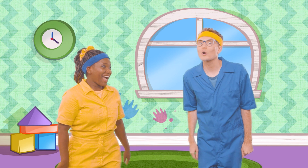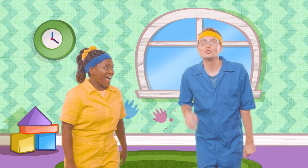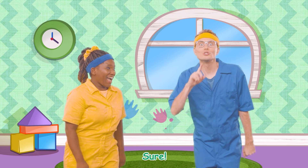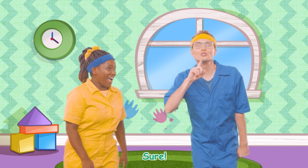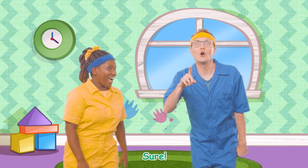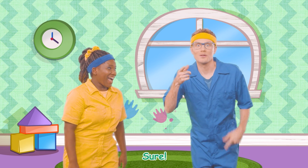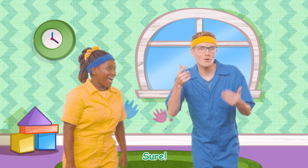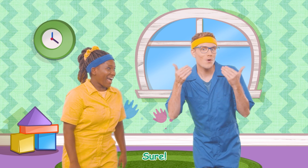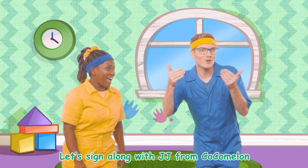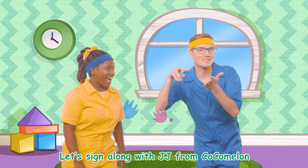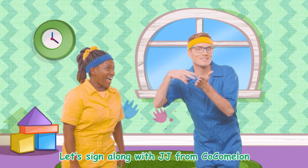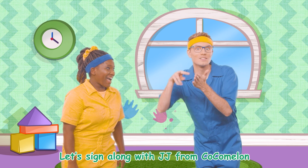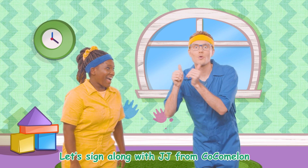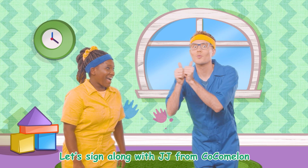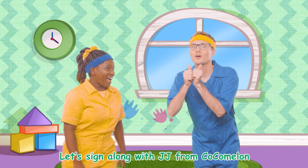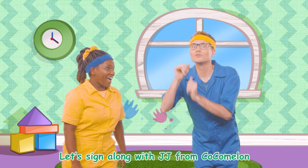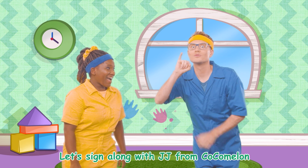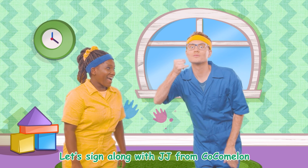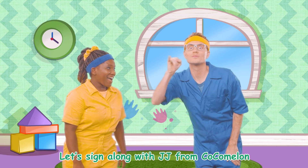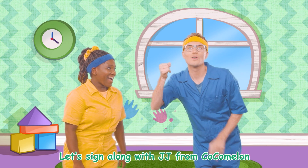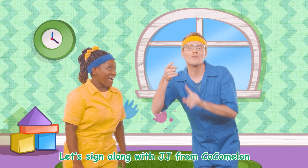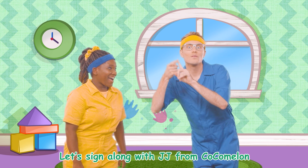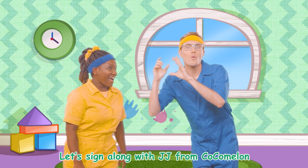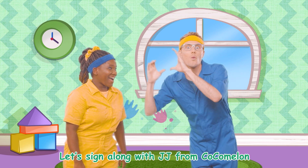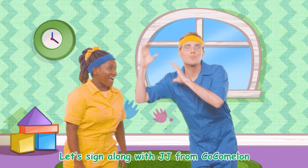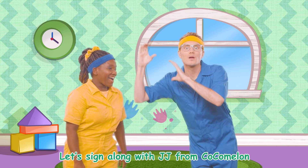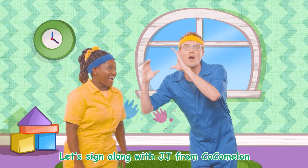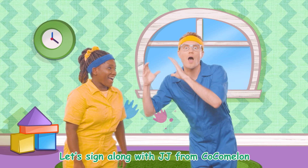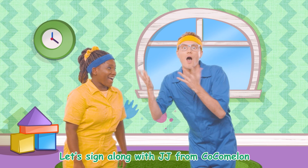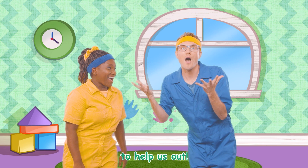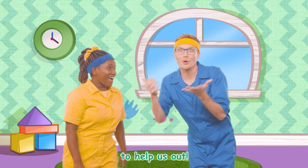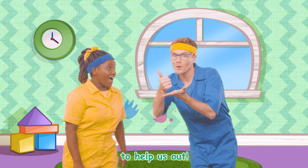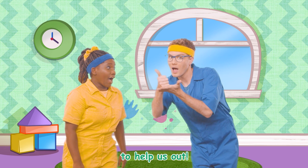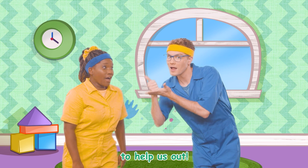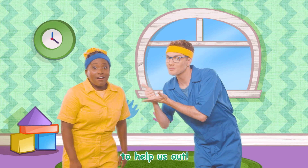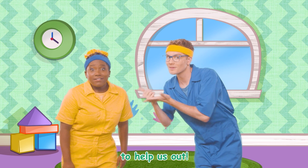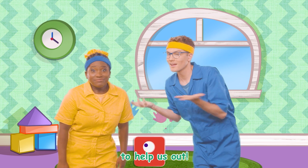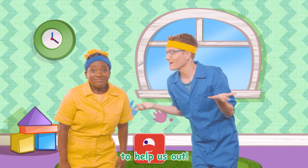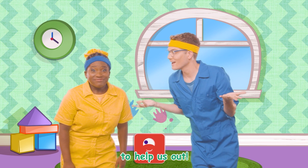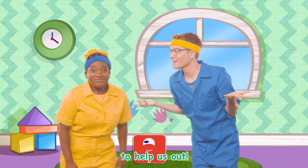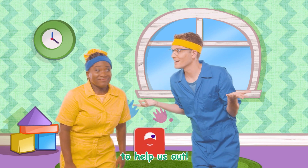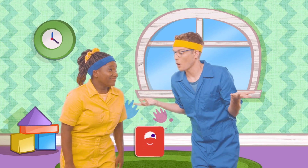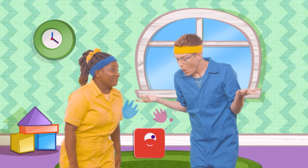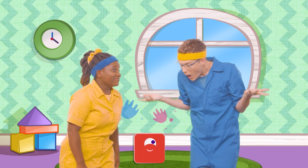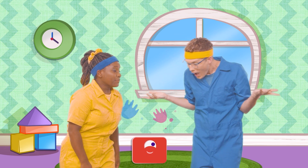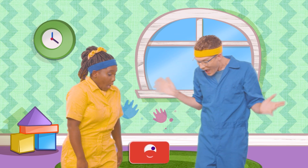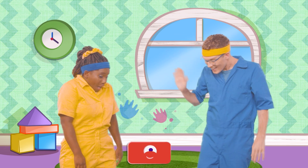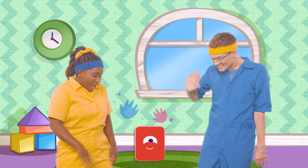Sure! Let's sign along with JJ from Cocomelon to help us out! Ooh! Yay!